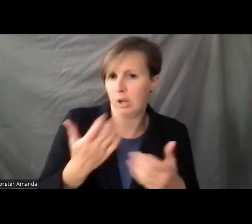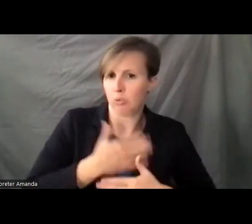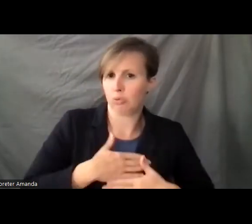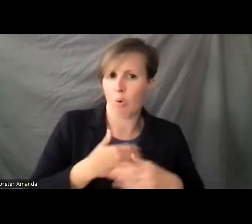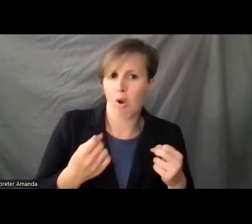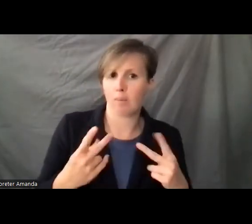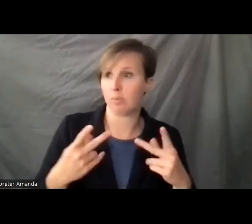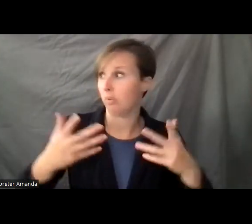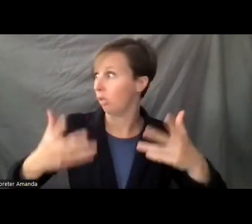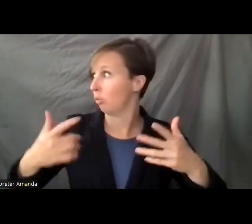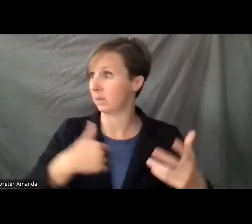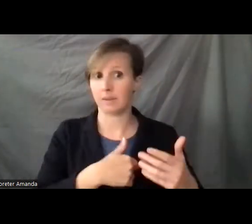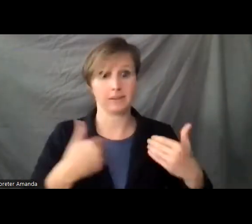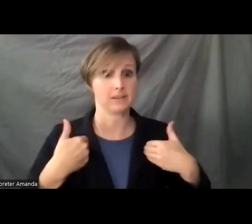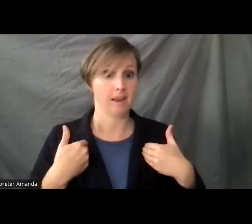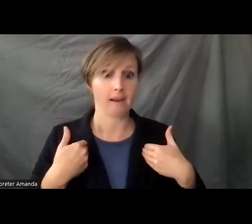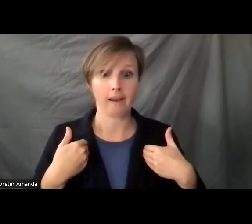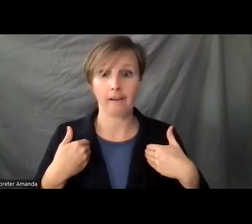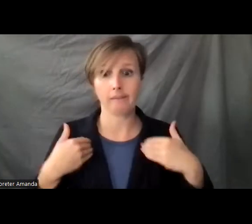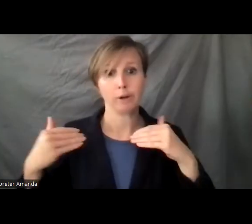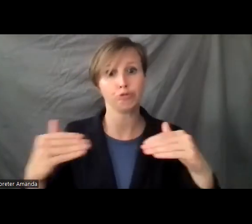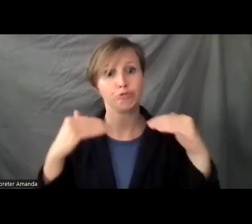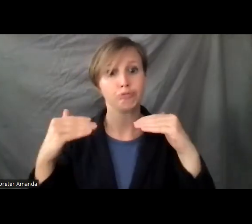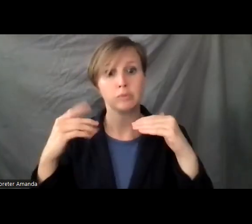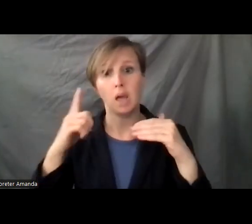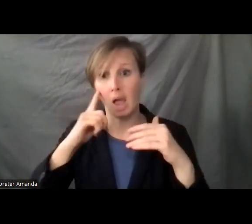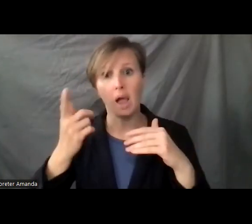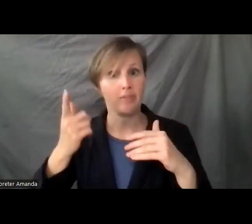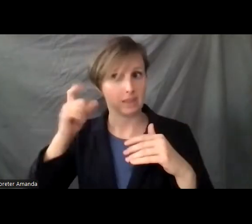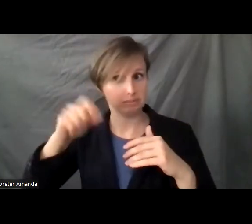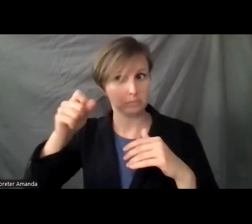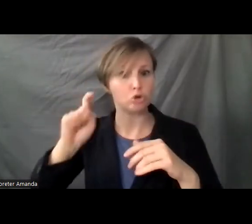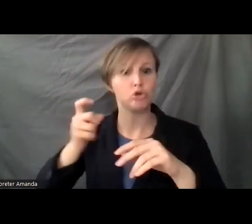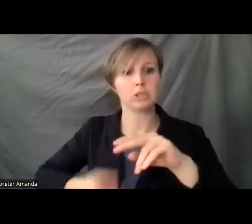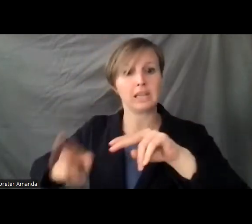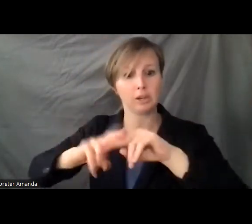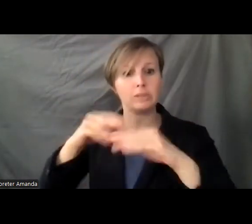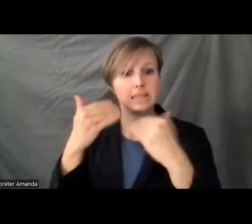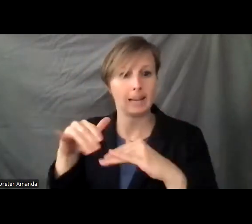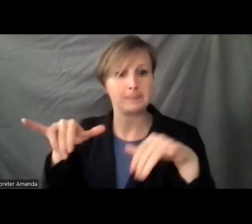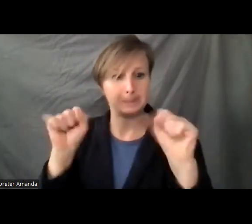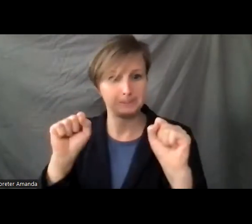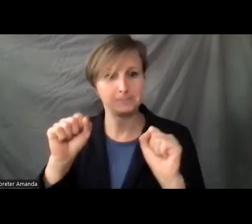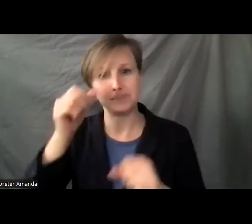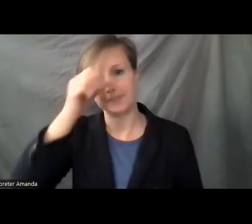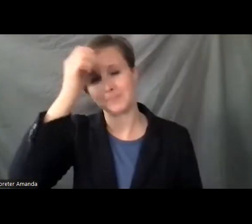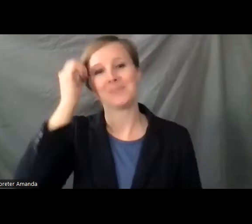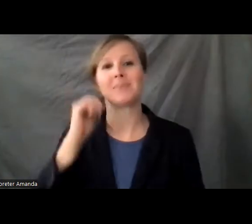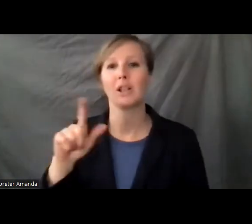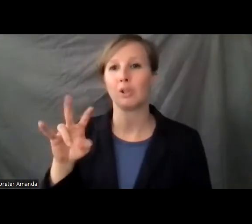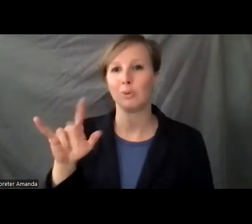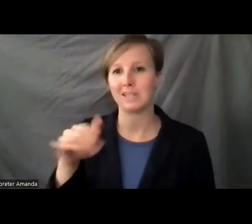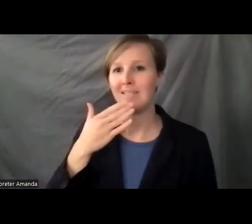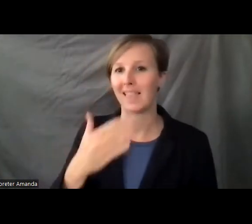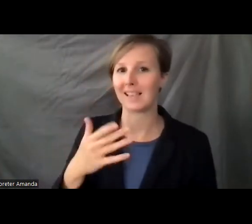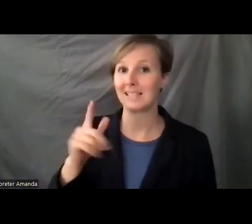that the rest of us have. So I would be for increasing the limits. Thank you so much for the question. Thank you. And now